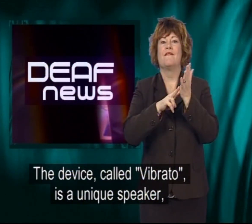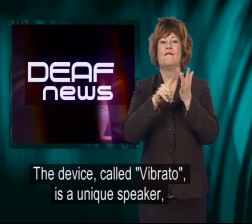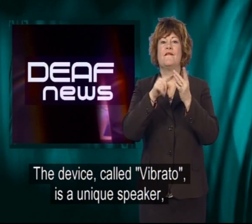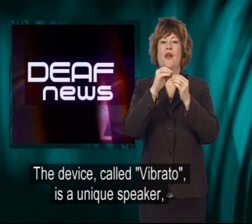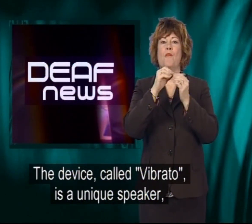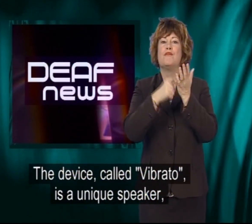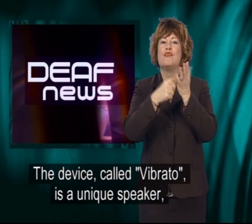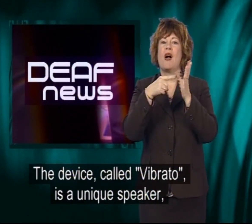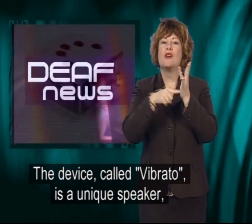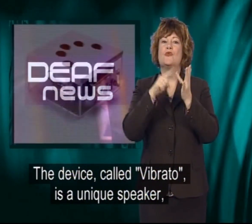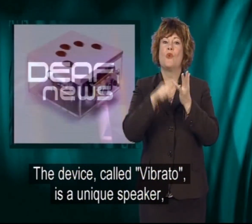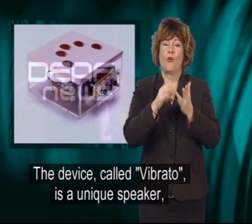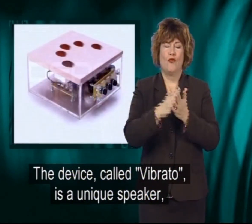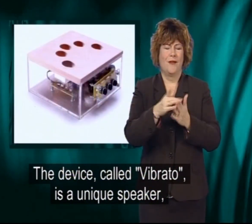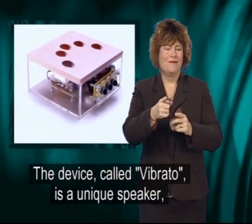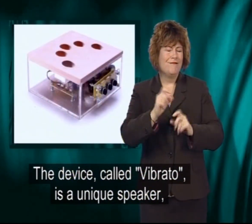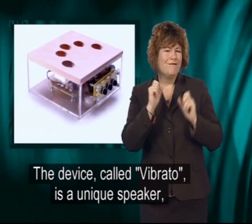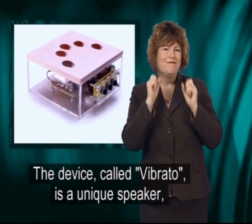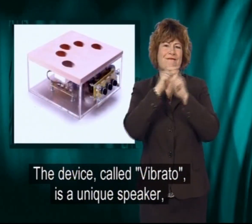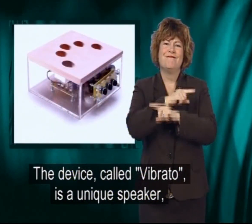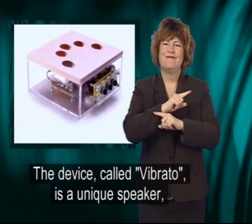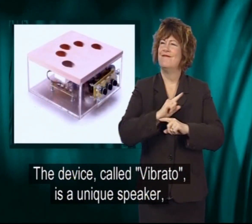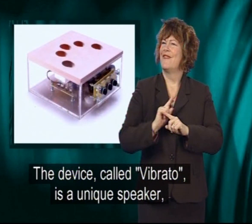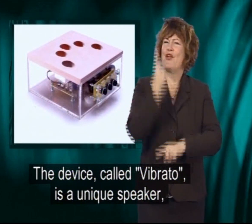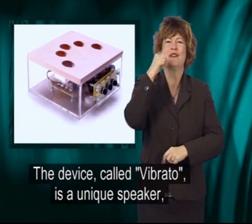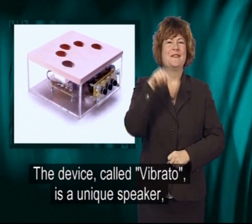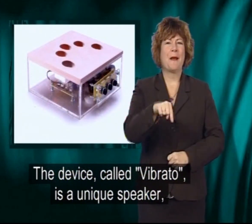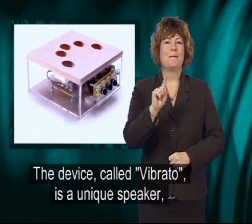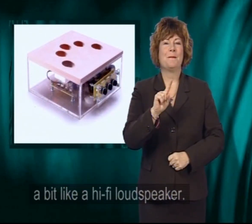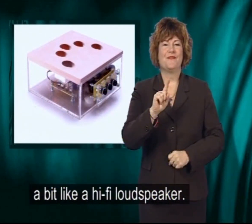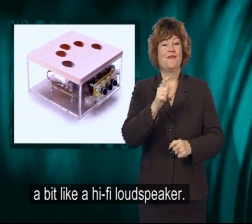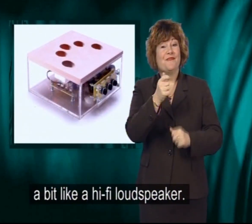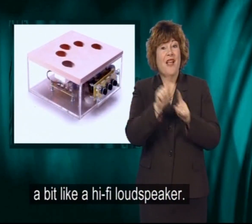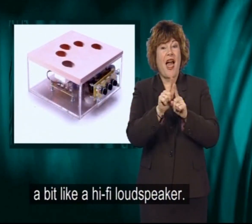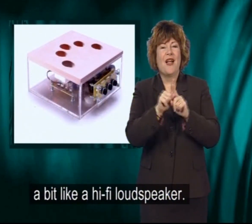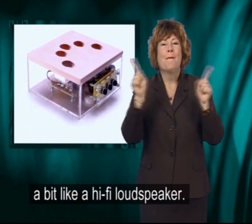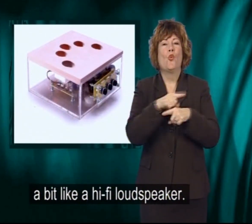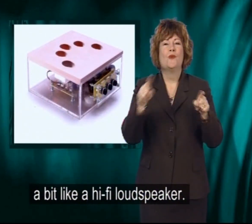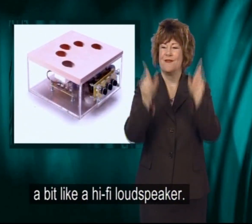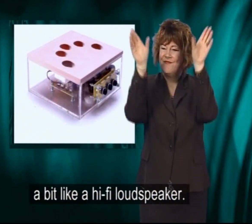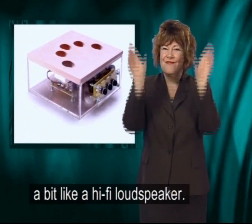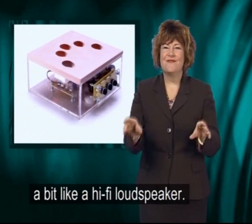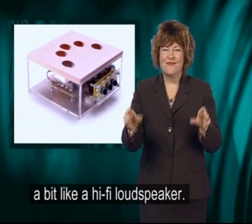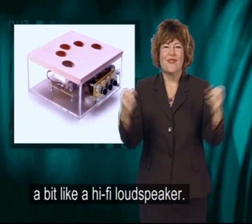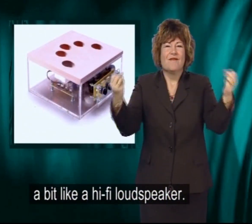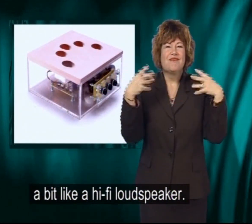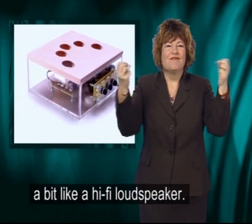The device, called Vibrato, is a unique speaker, a bit like a hi-fi loudspeaker.